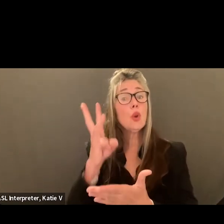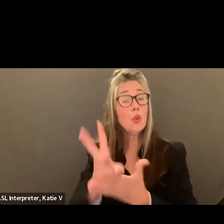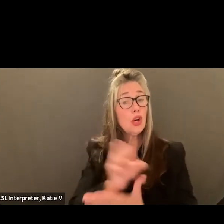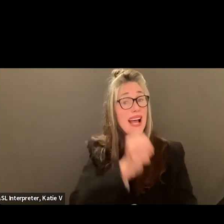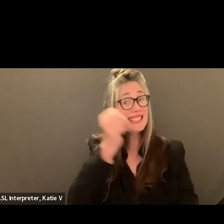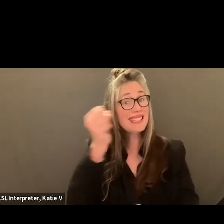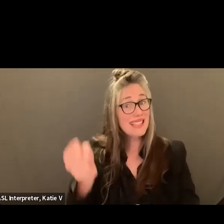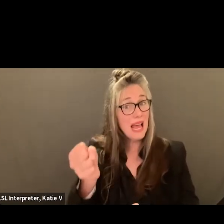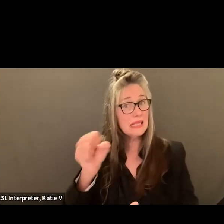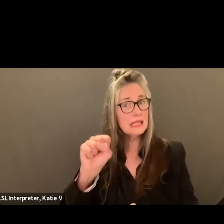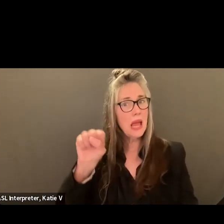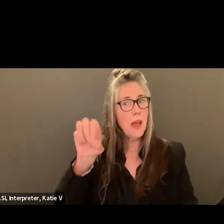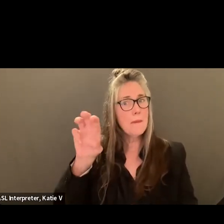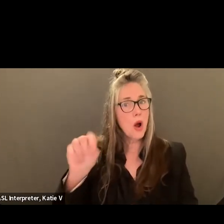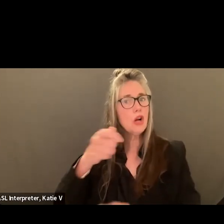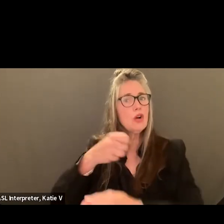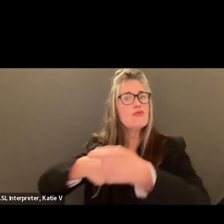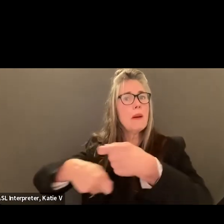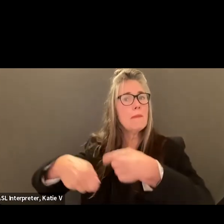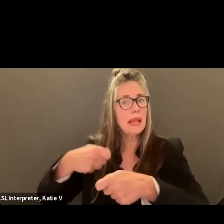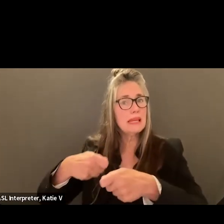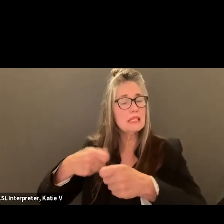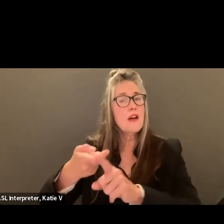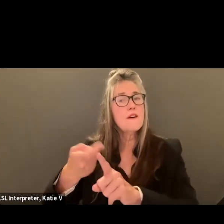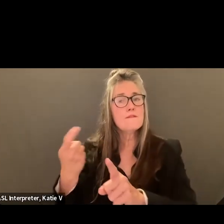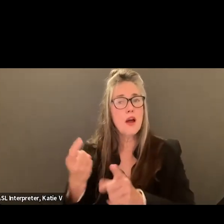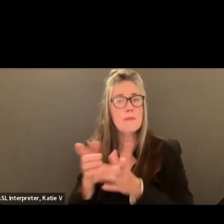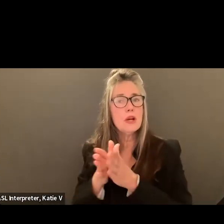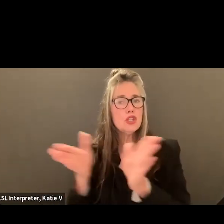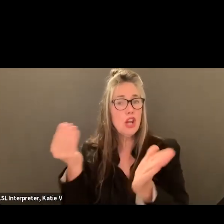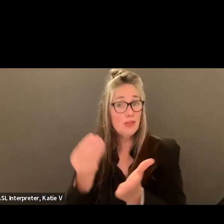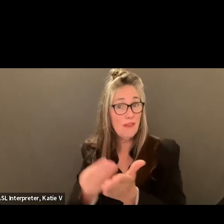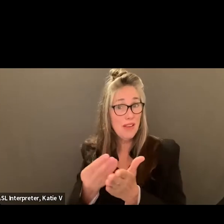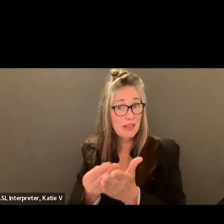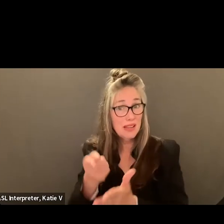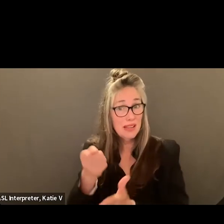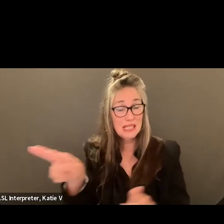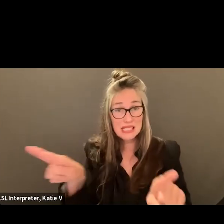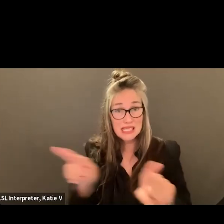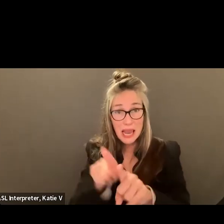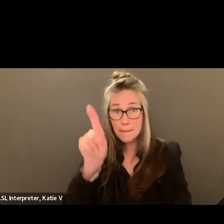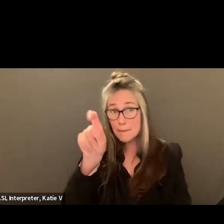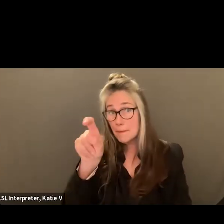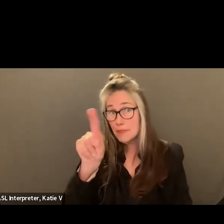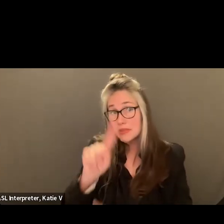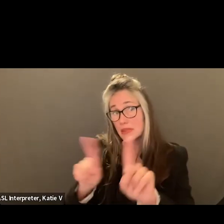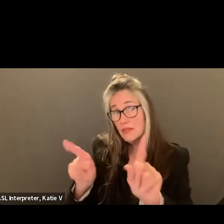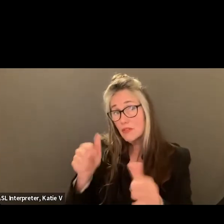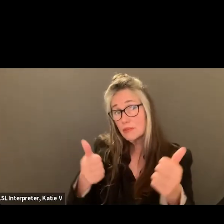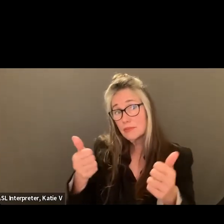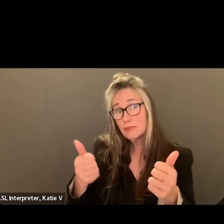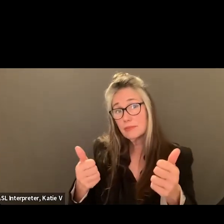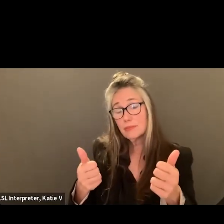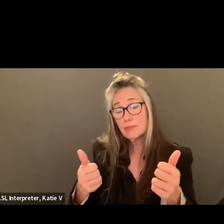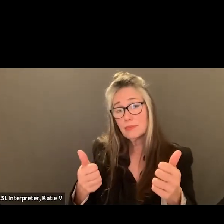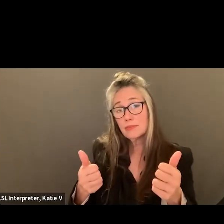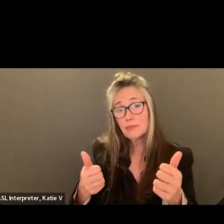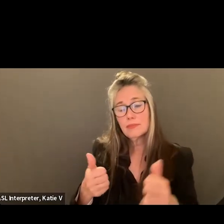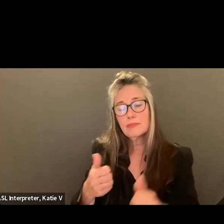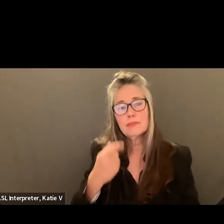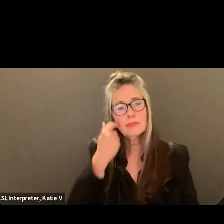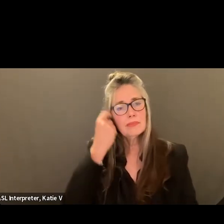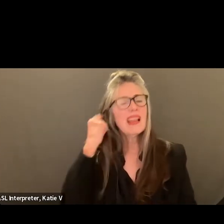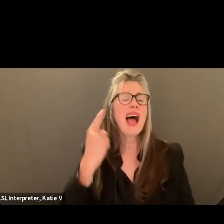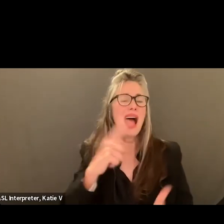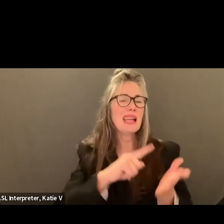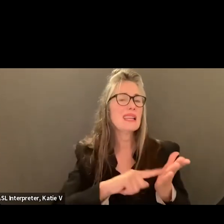assigned to San Marcos and that was going to be part of the general fund. So is this the same thing or is this different? I can